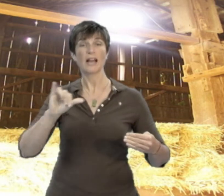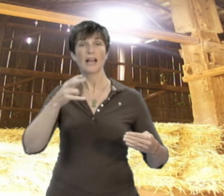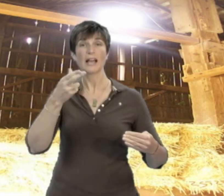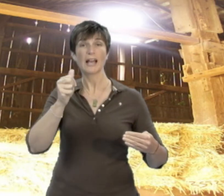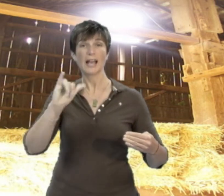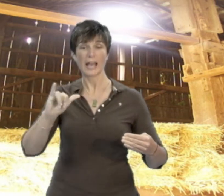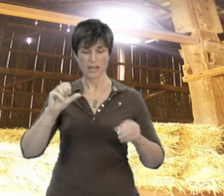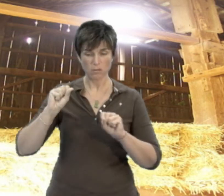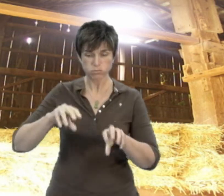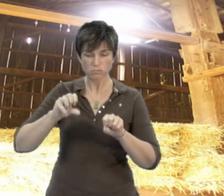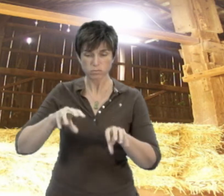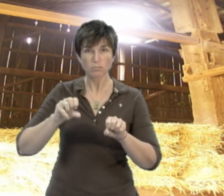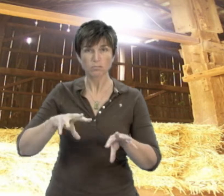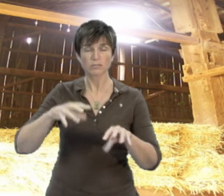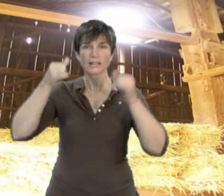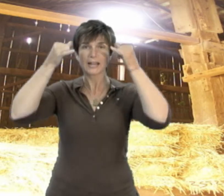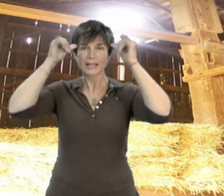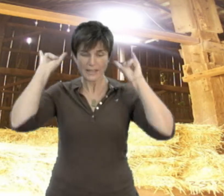for the feeding of horses and cows.